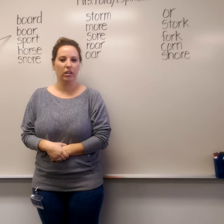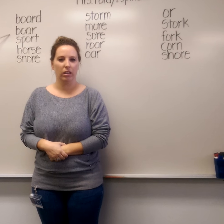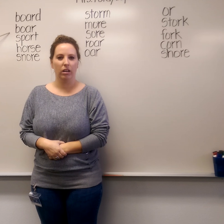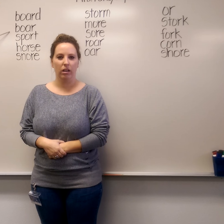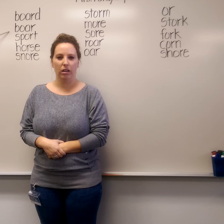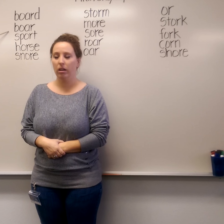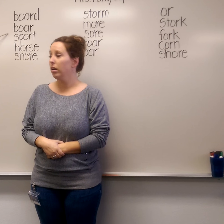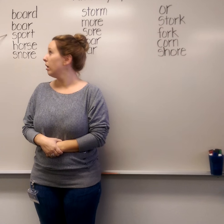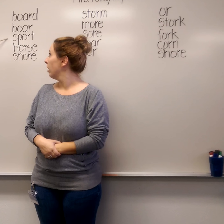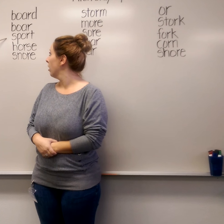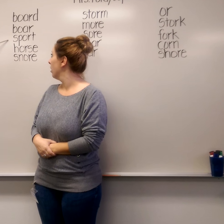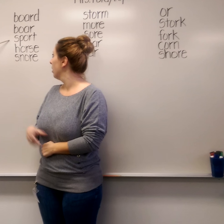Sport